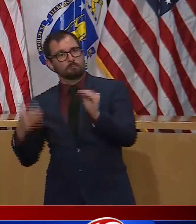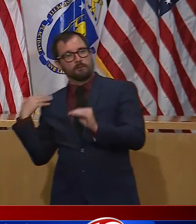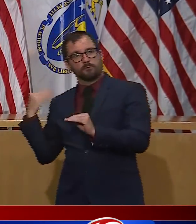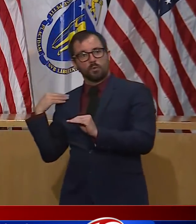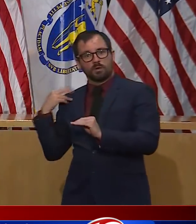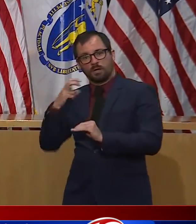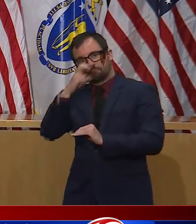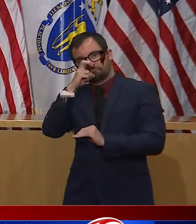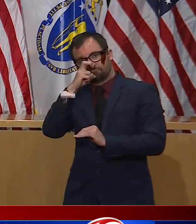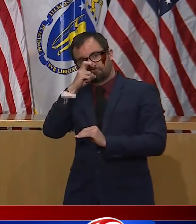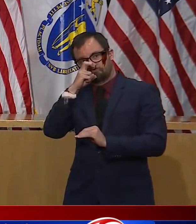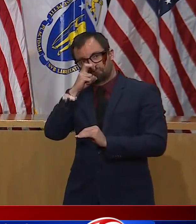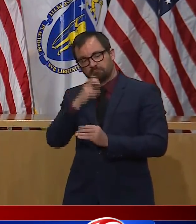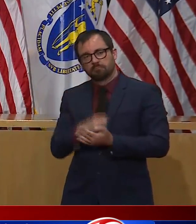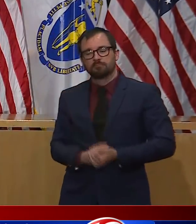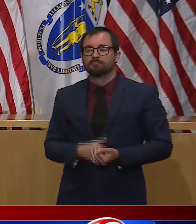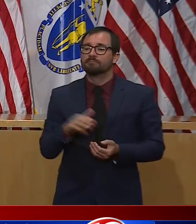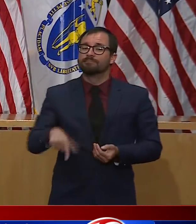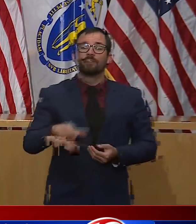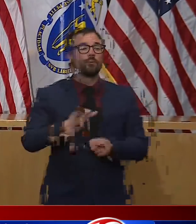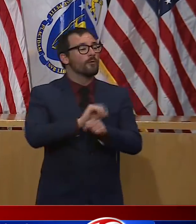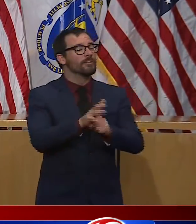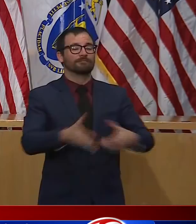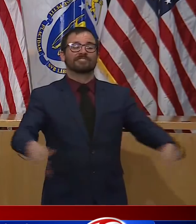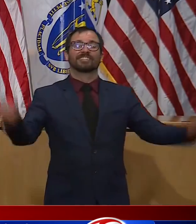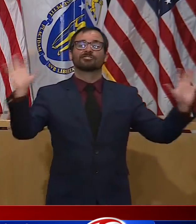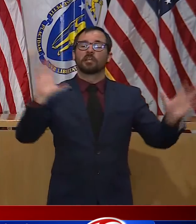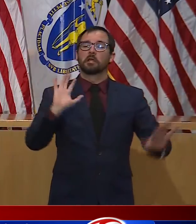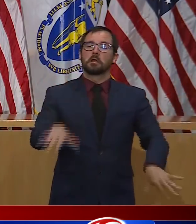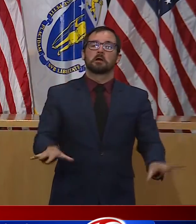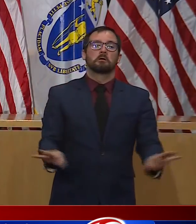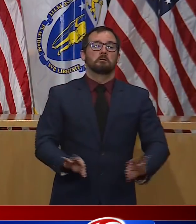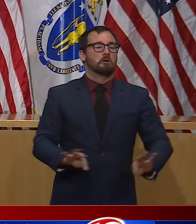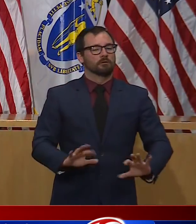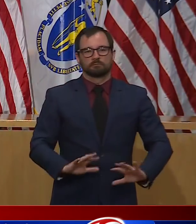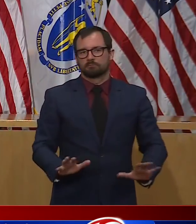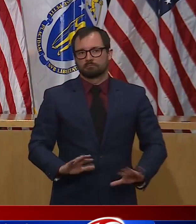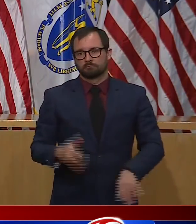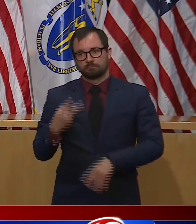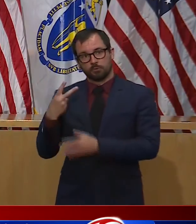the weeks feel like months. I think we understand all of this.